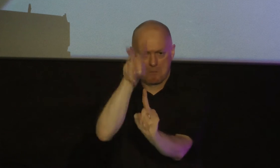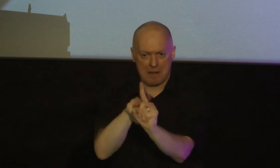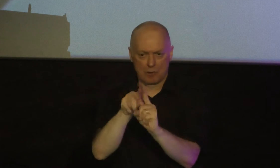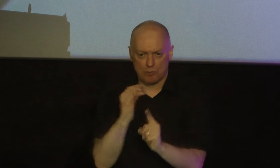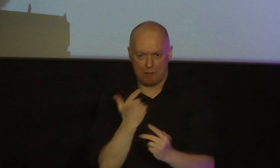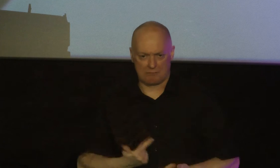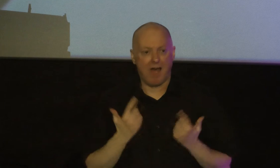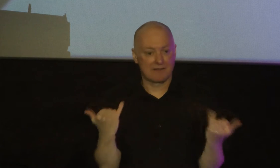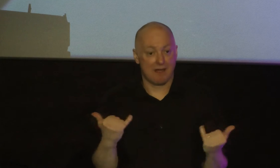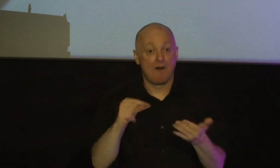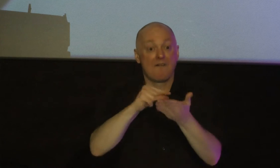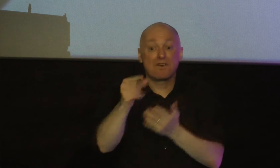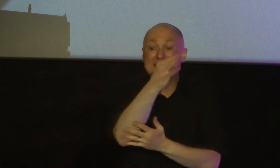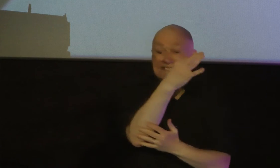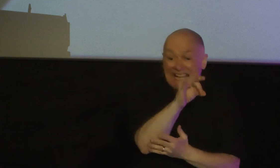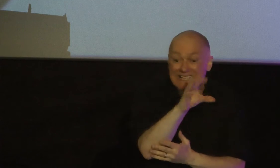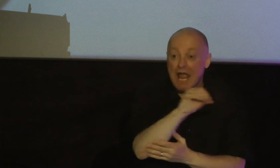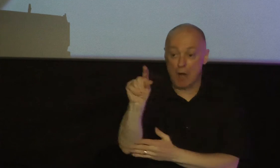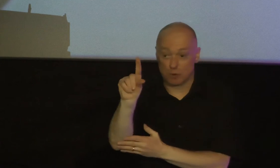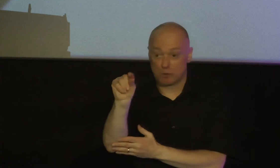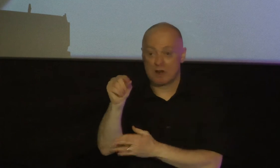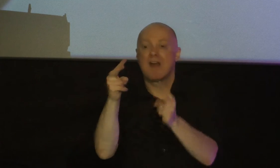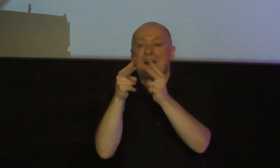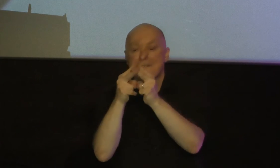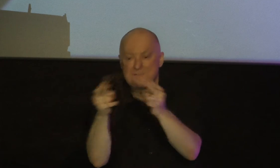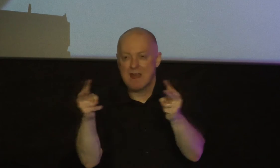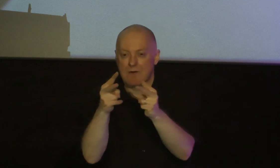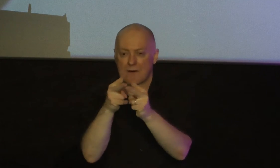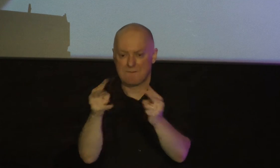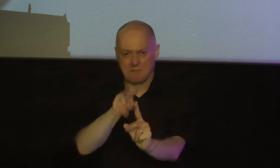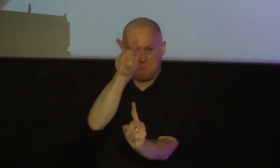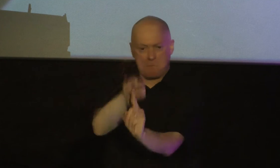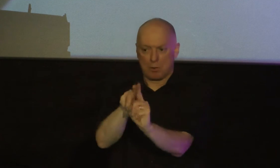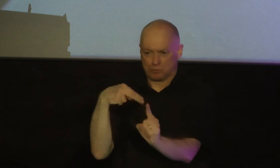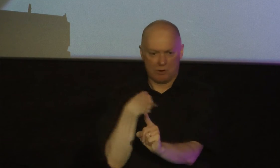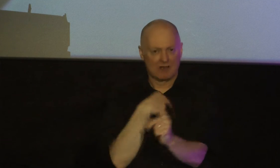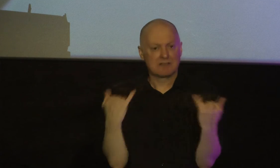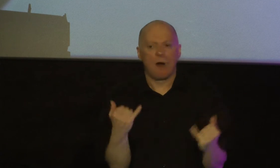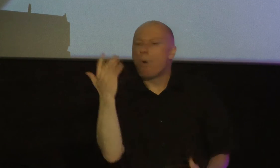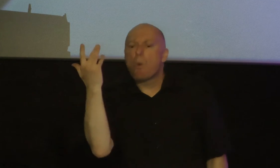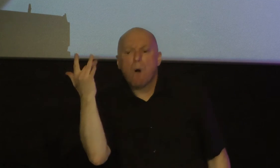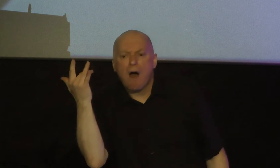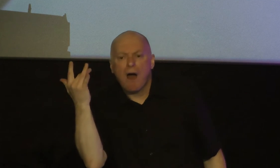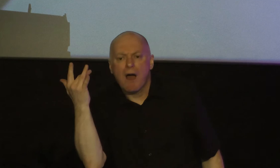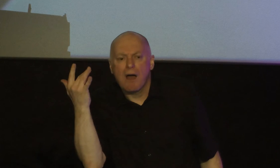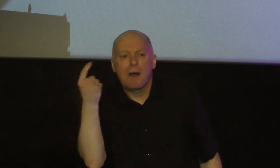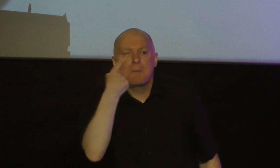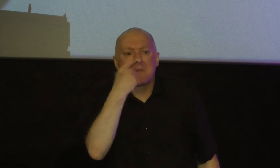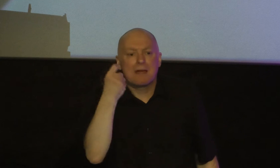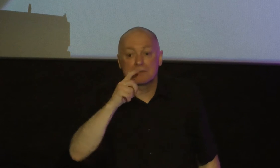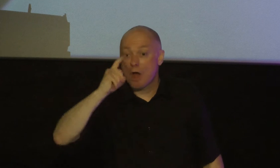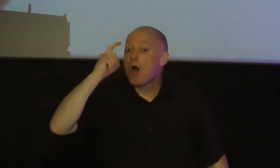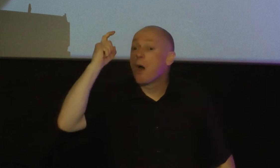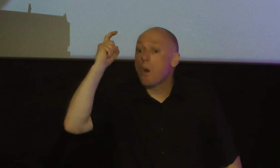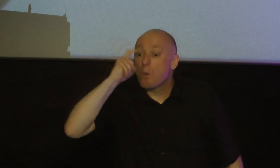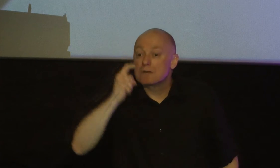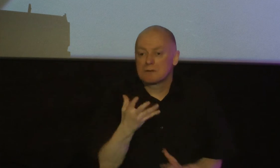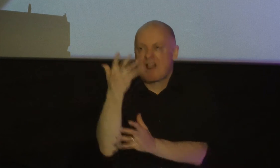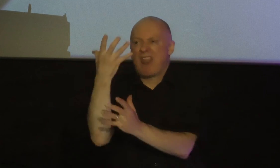verses 19 to 20 are very very applicable to us why why because wisdom is lacking in the church